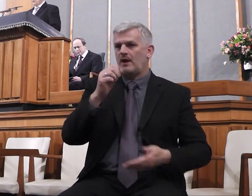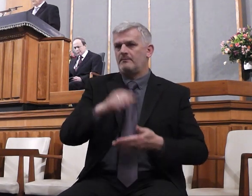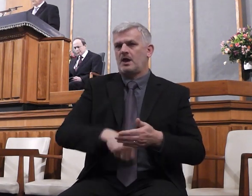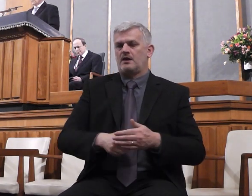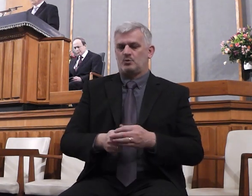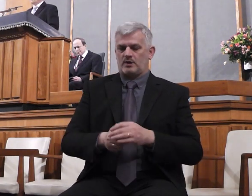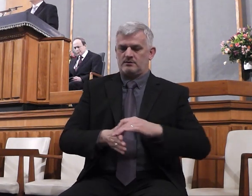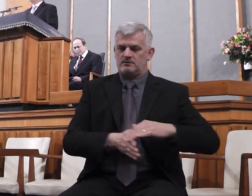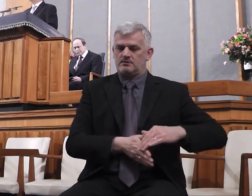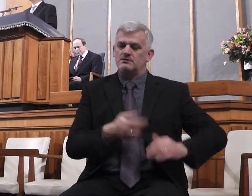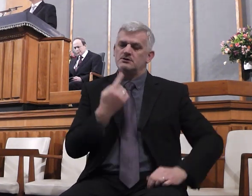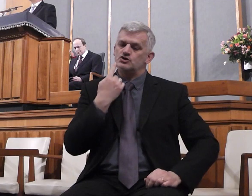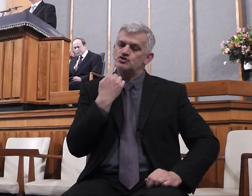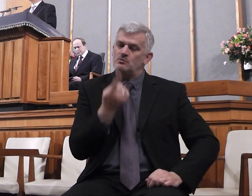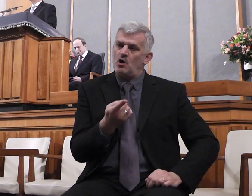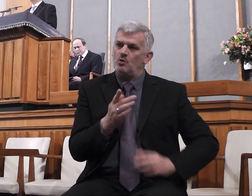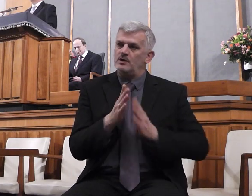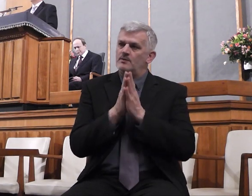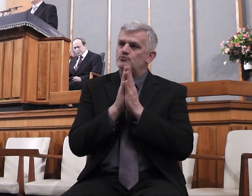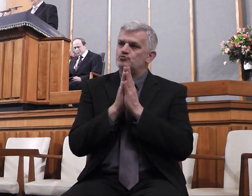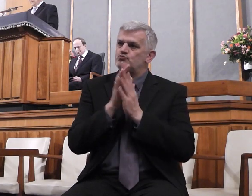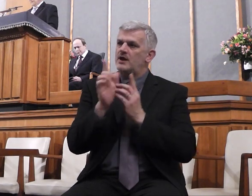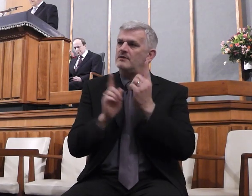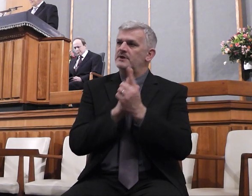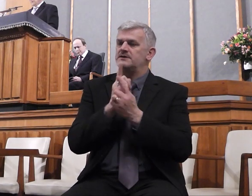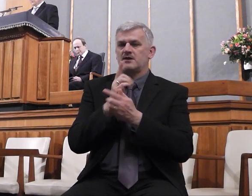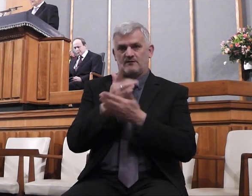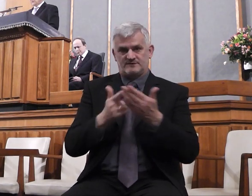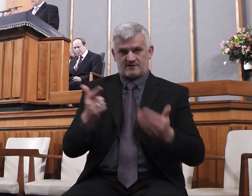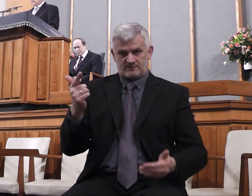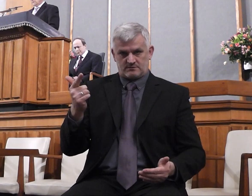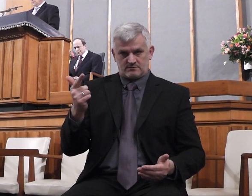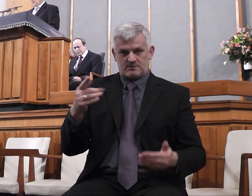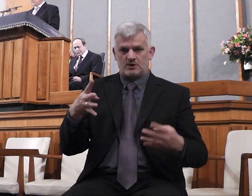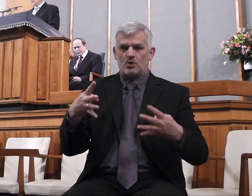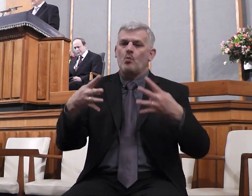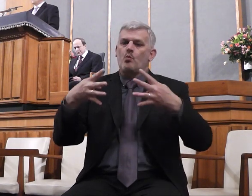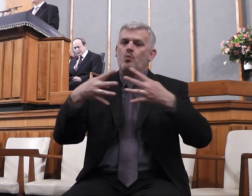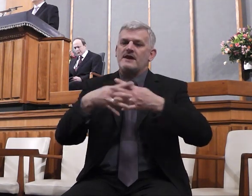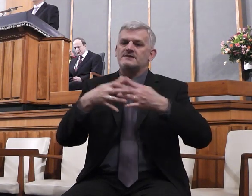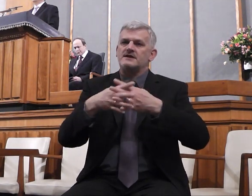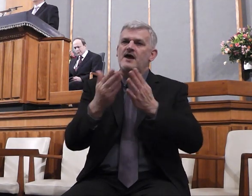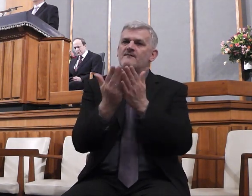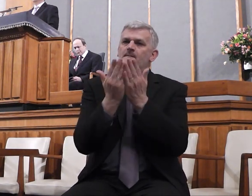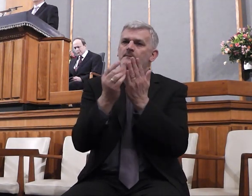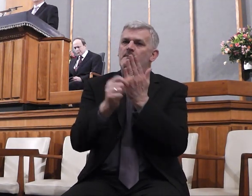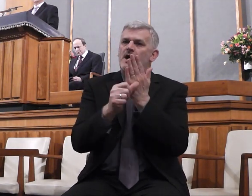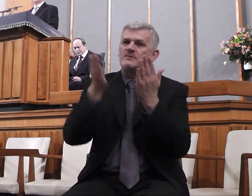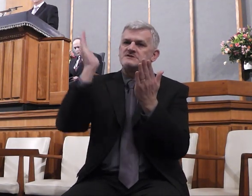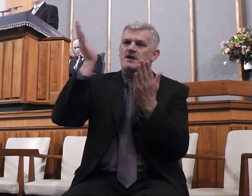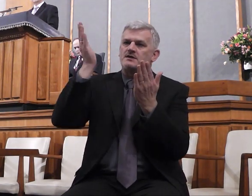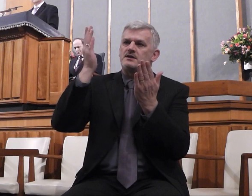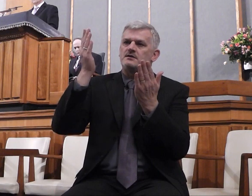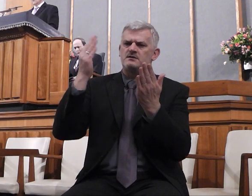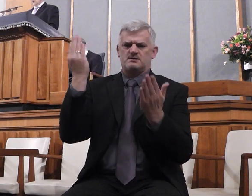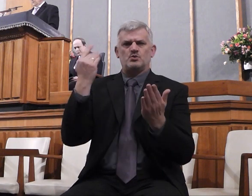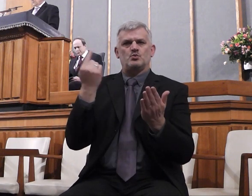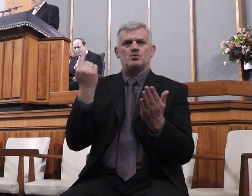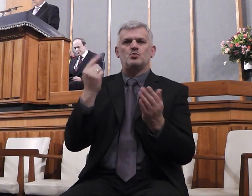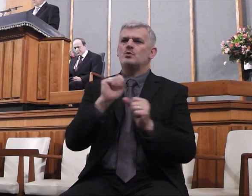meeting is on Monday evening at half past seven. Our Bible study is on Wednesday evening, and the preacher will be our pastor, whose subject